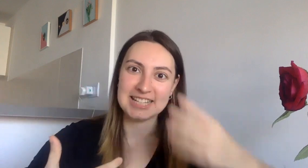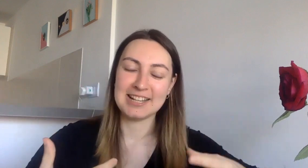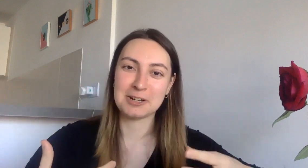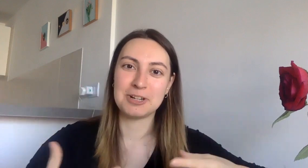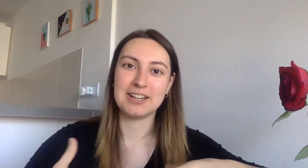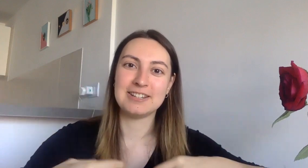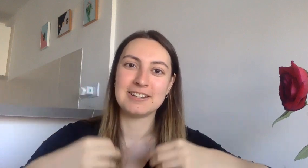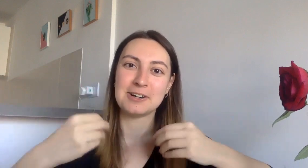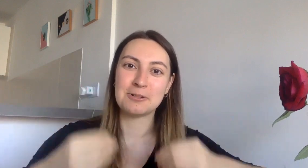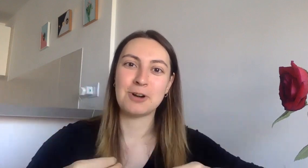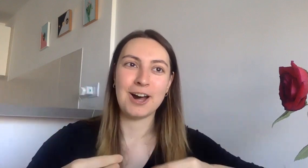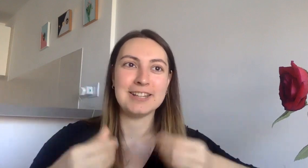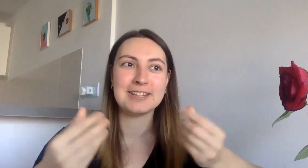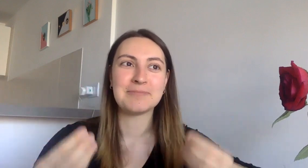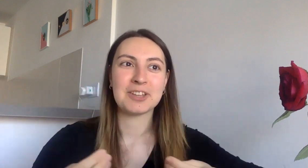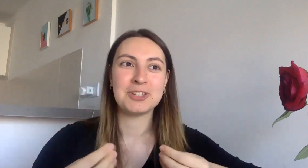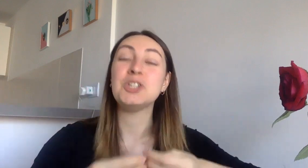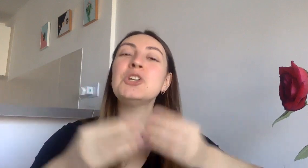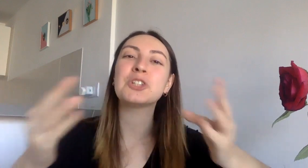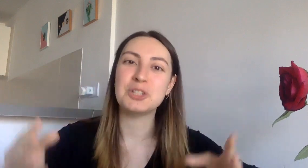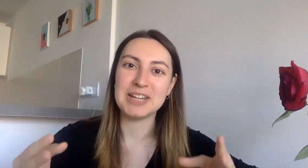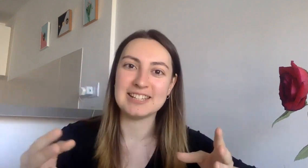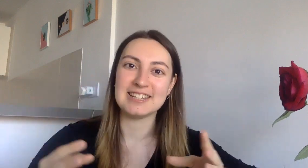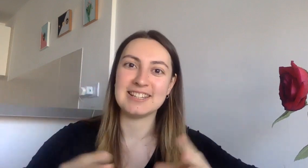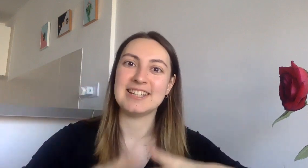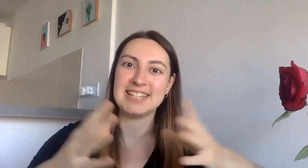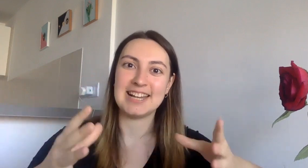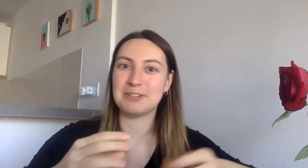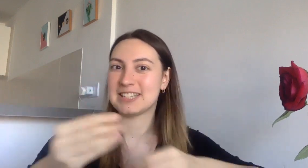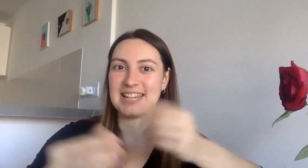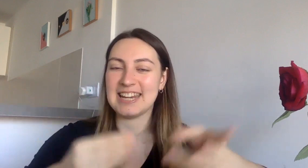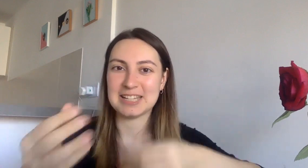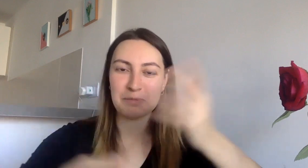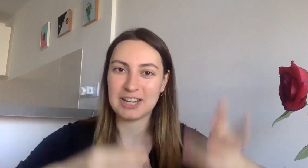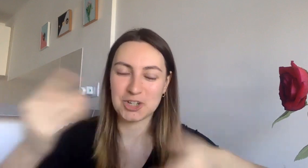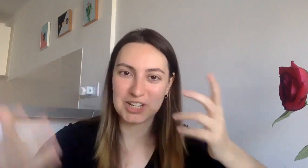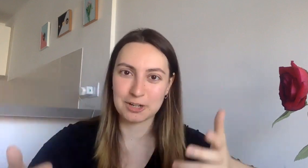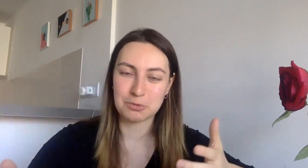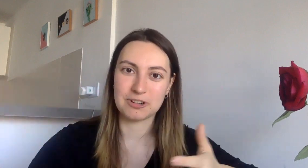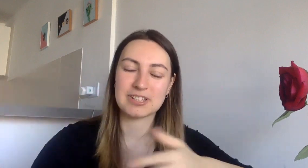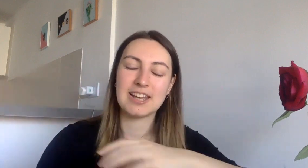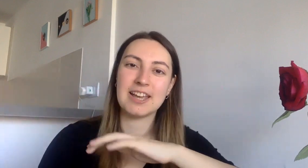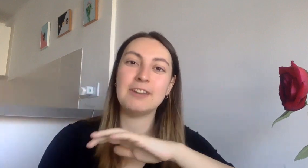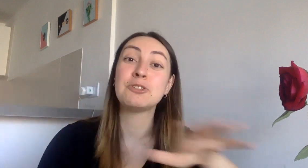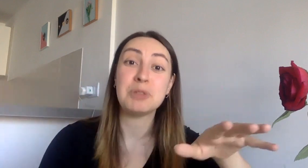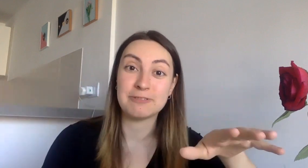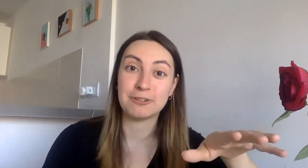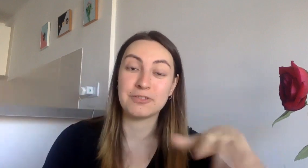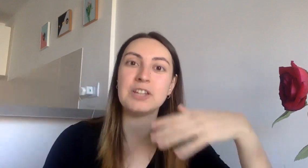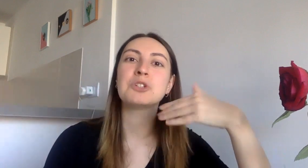eloquent quite i'd say not contaminated yeah italian with any spanish or english words it was beautiful that was